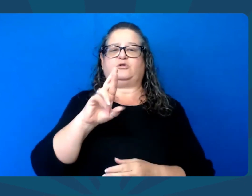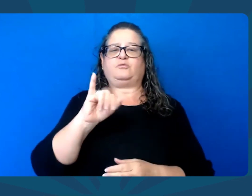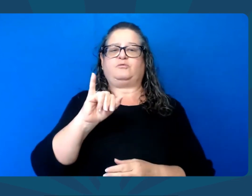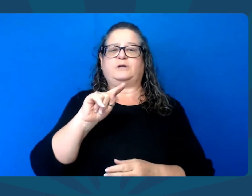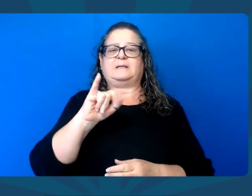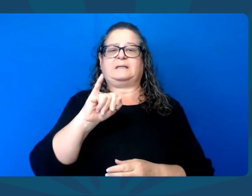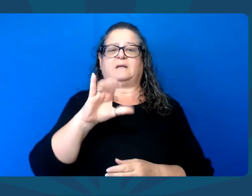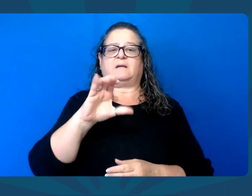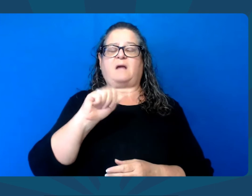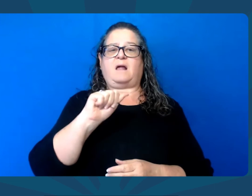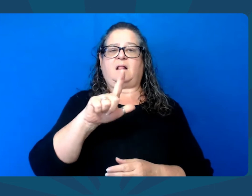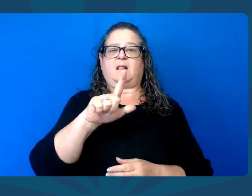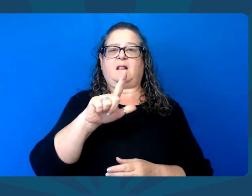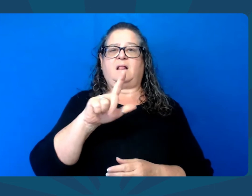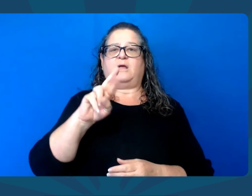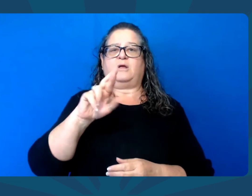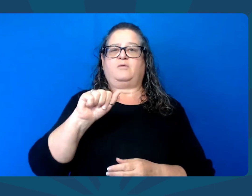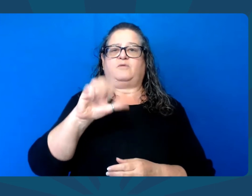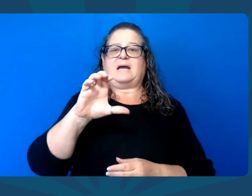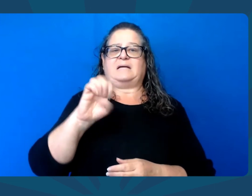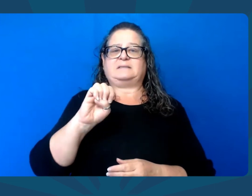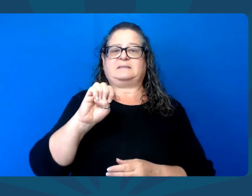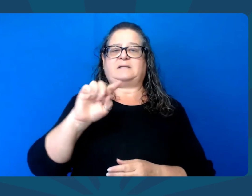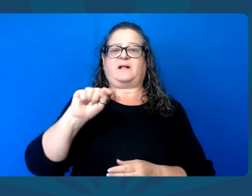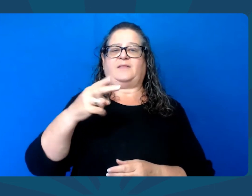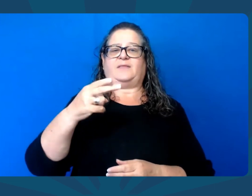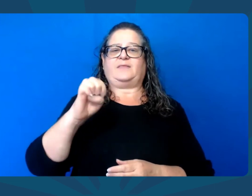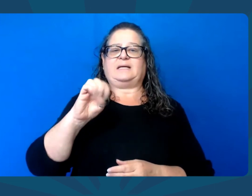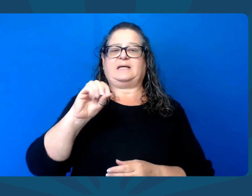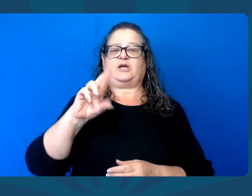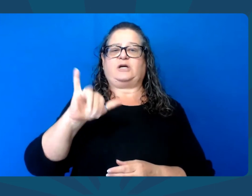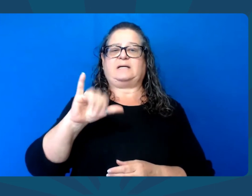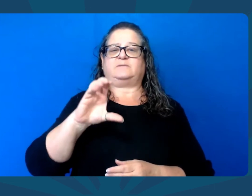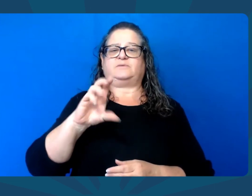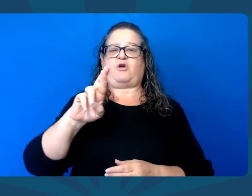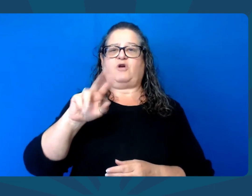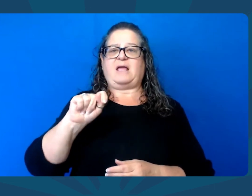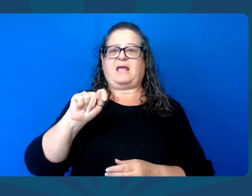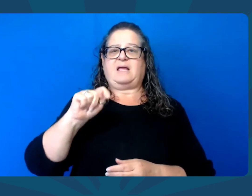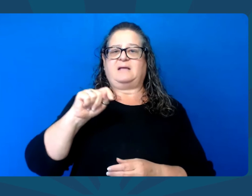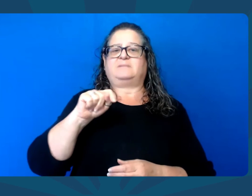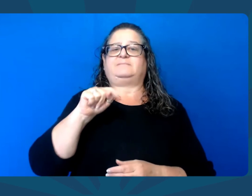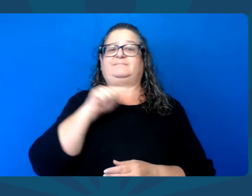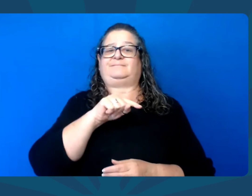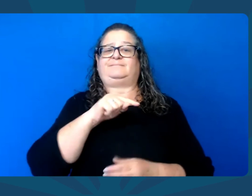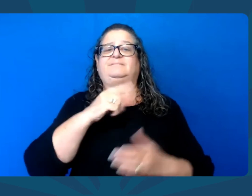and teacher pay. Voted to stop to critical race theory,